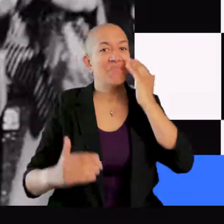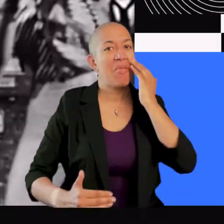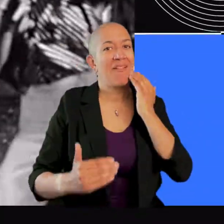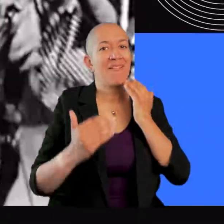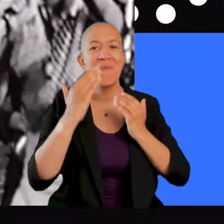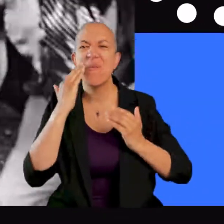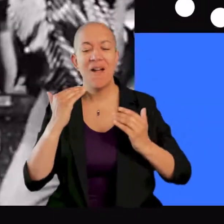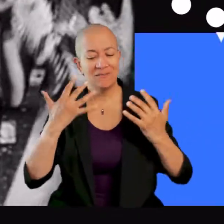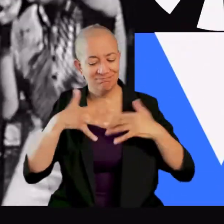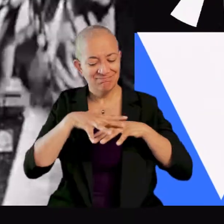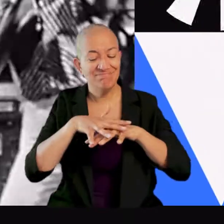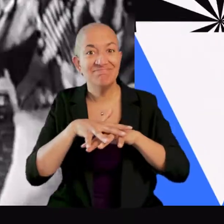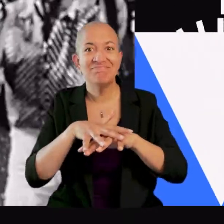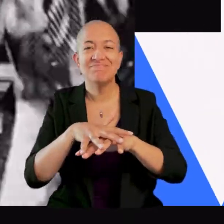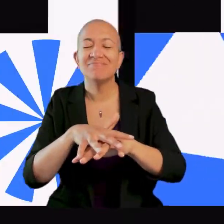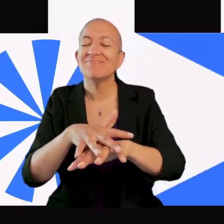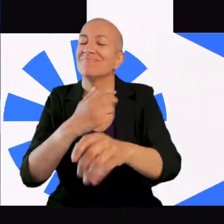Two tones into one voice.